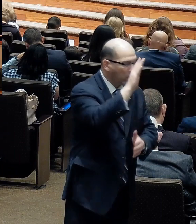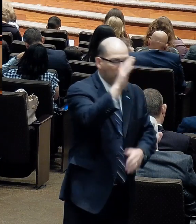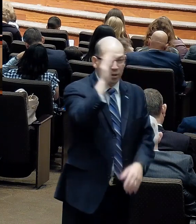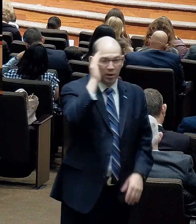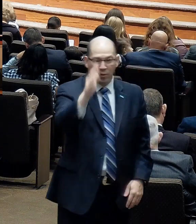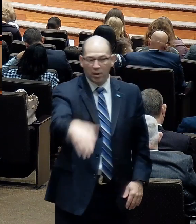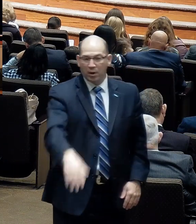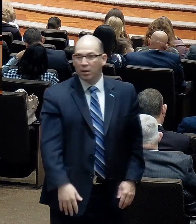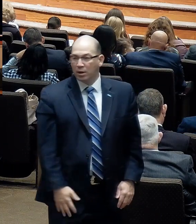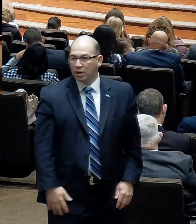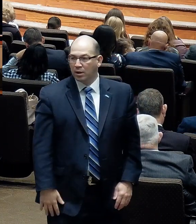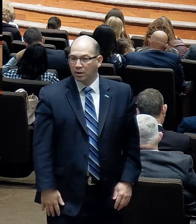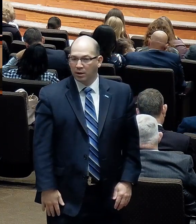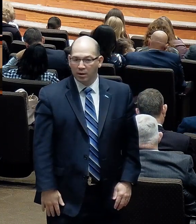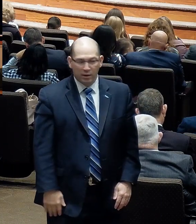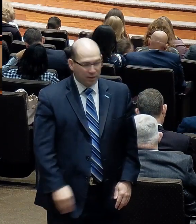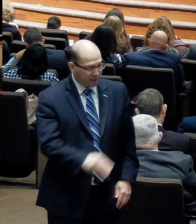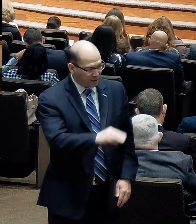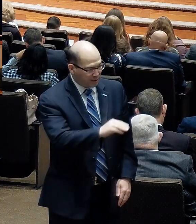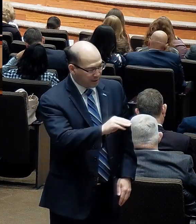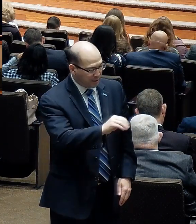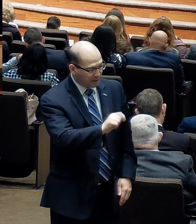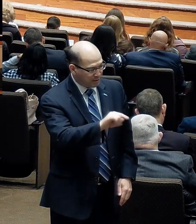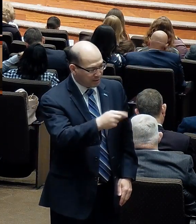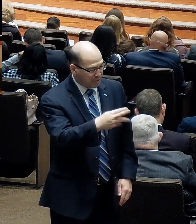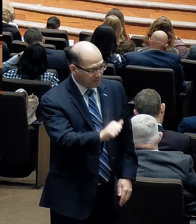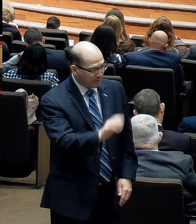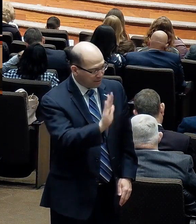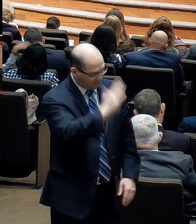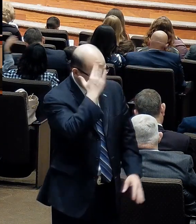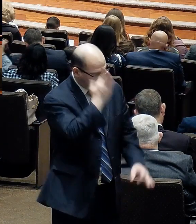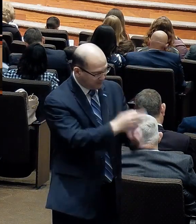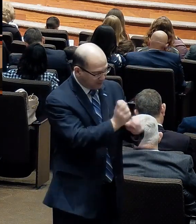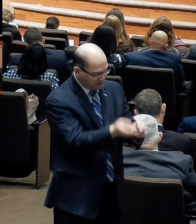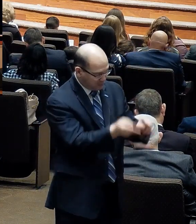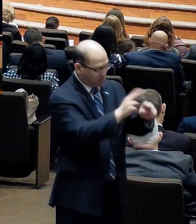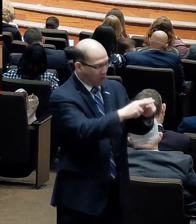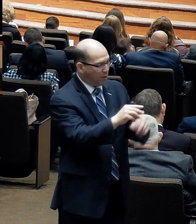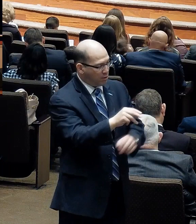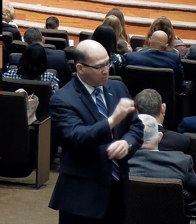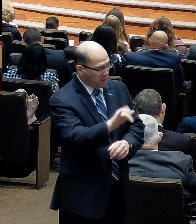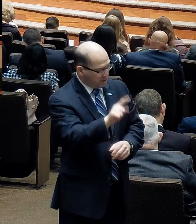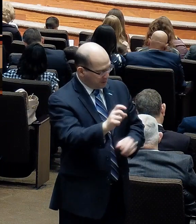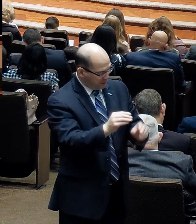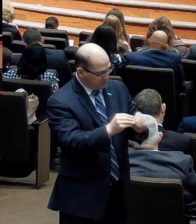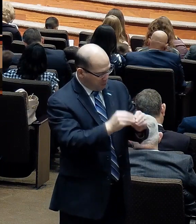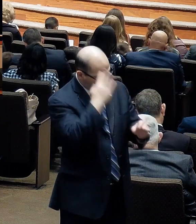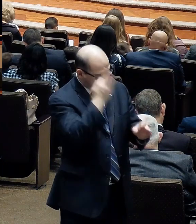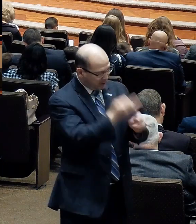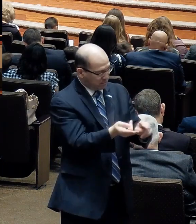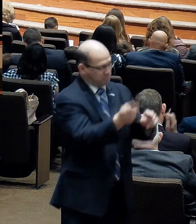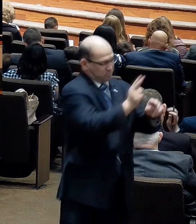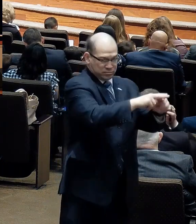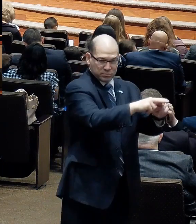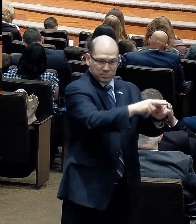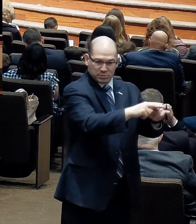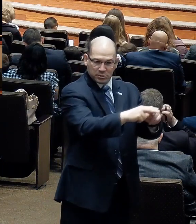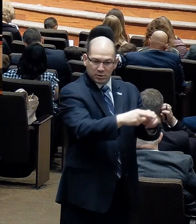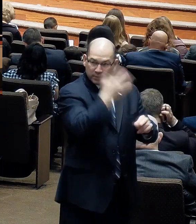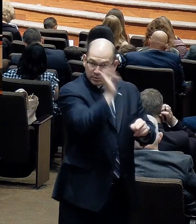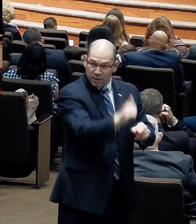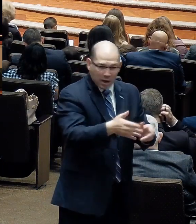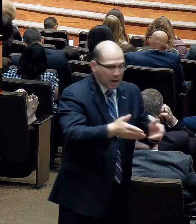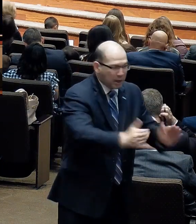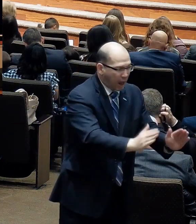Martha, you need a stronger faith. Mary, you need a stronger faith, so I've allowed this in. Disciples, I'm